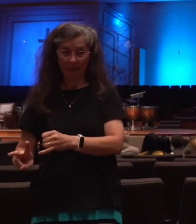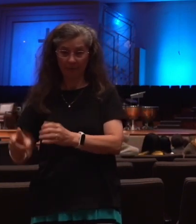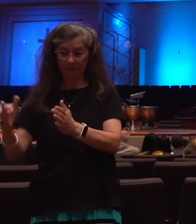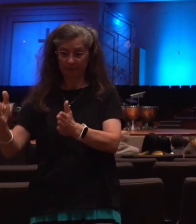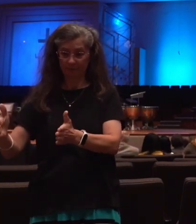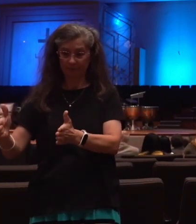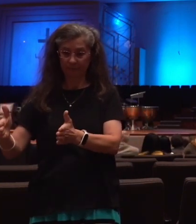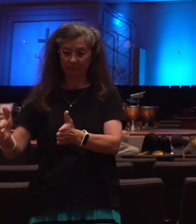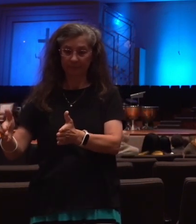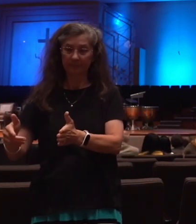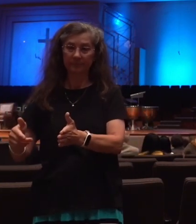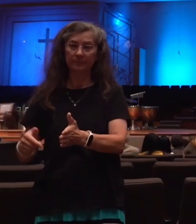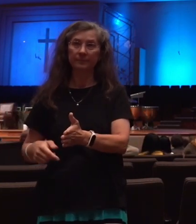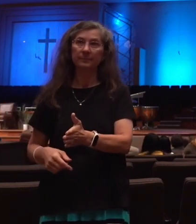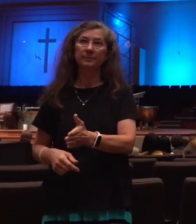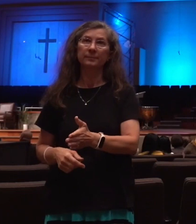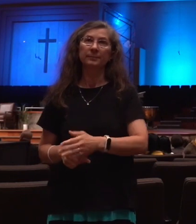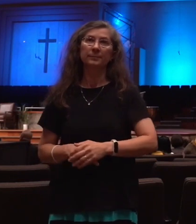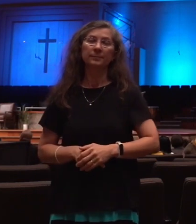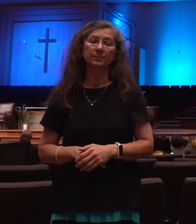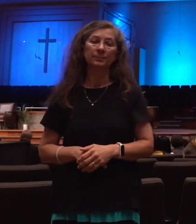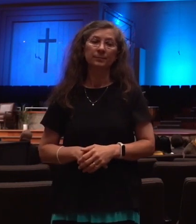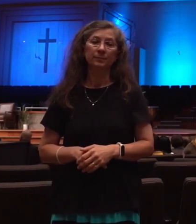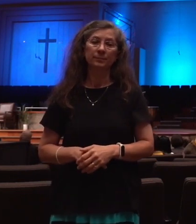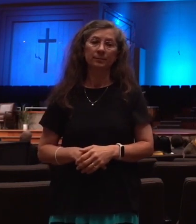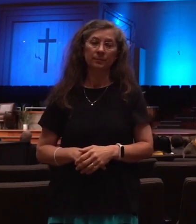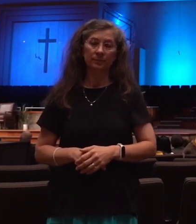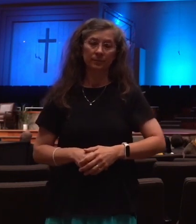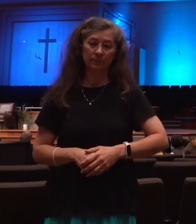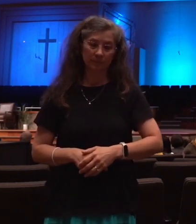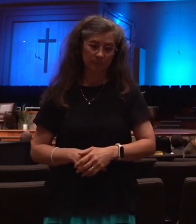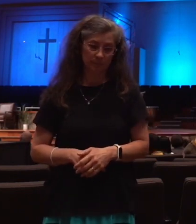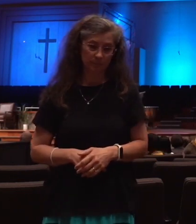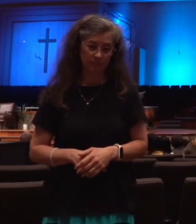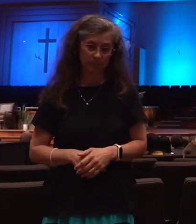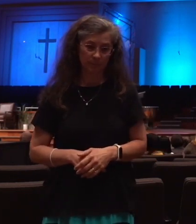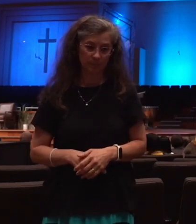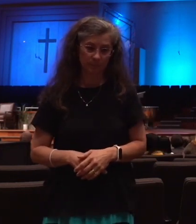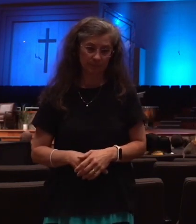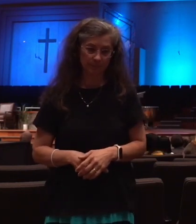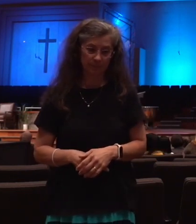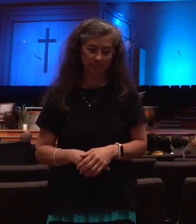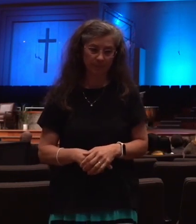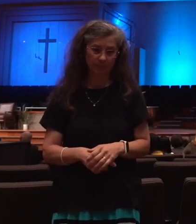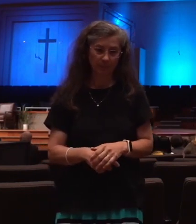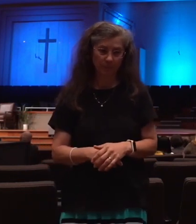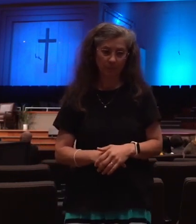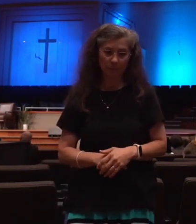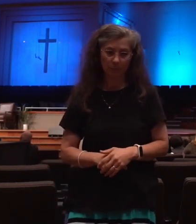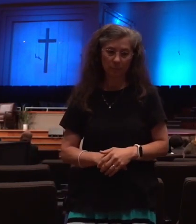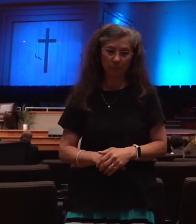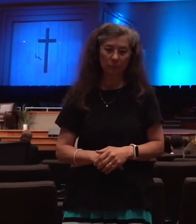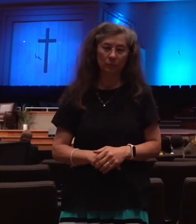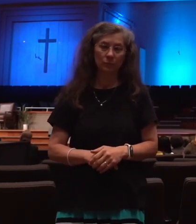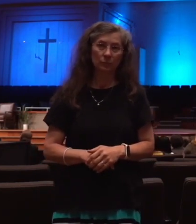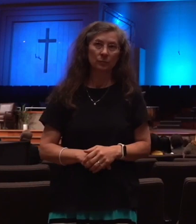tribulation. Now, so this ties in with a couple of things. In the, at the very,